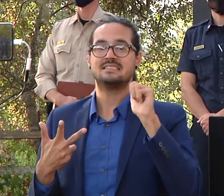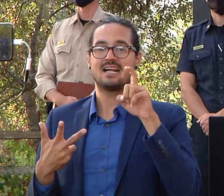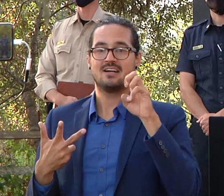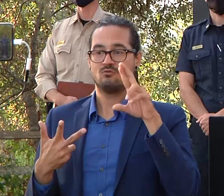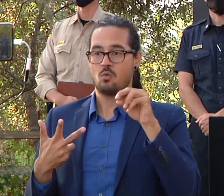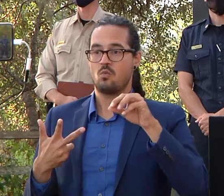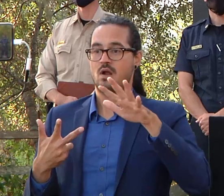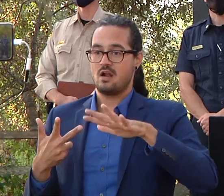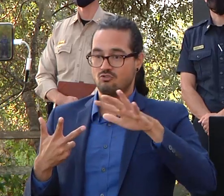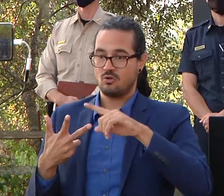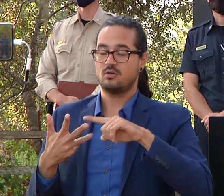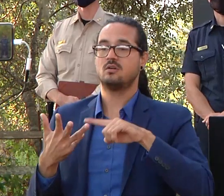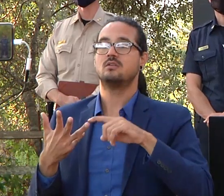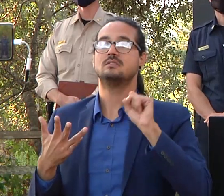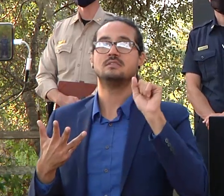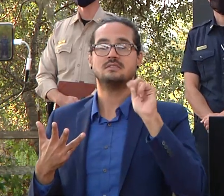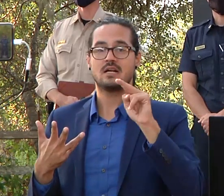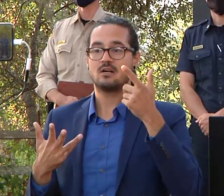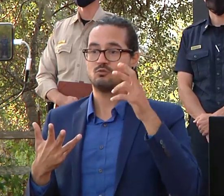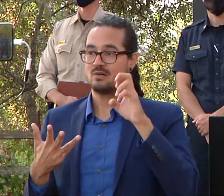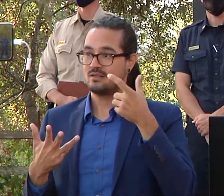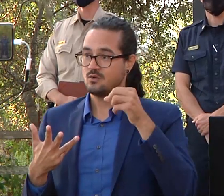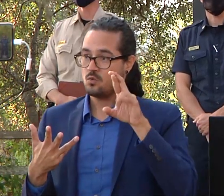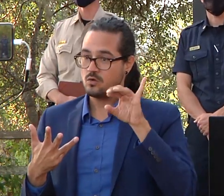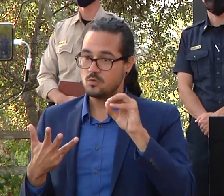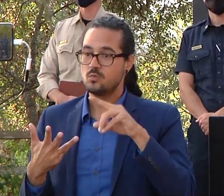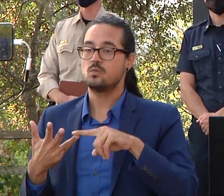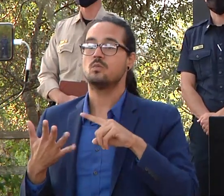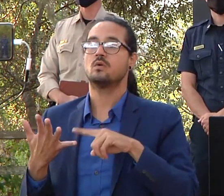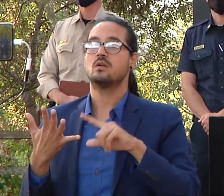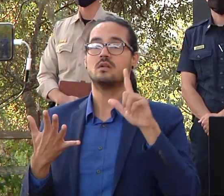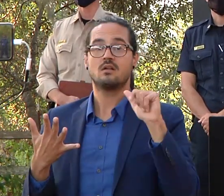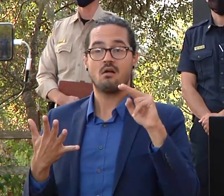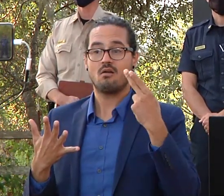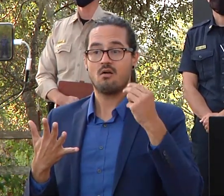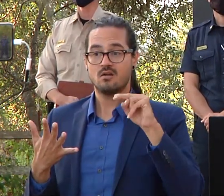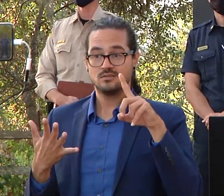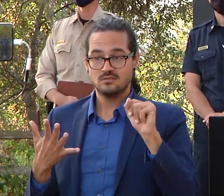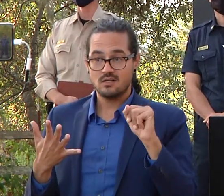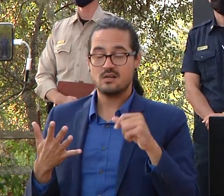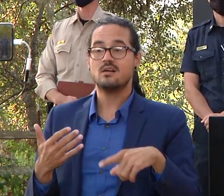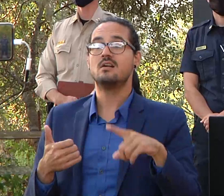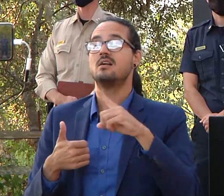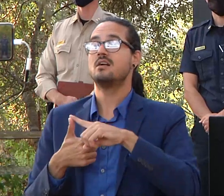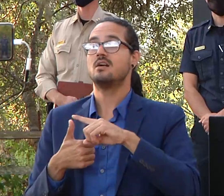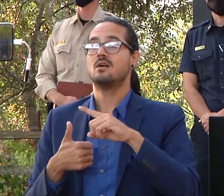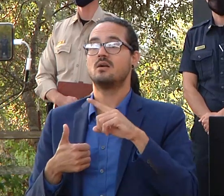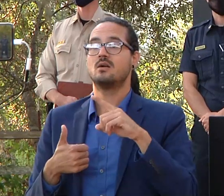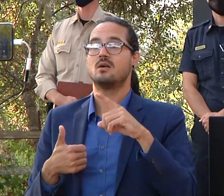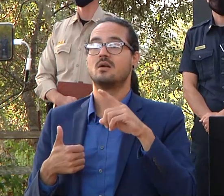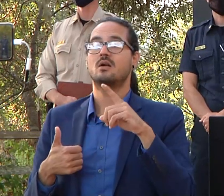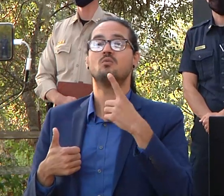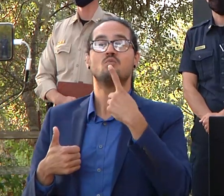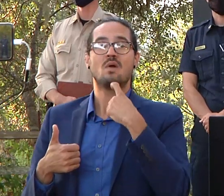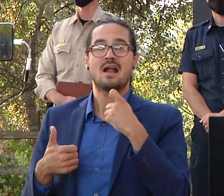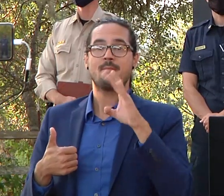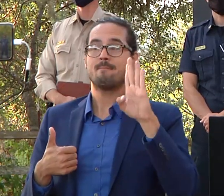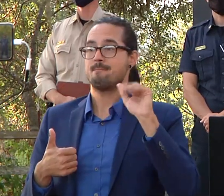red barn and langley hill russian ridge open space area